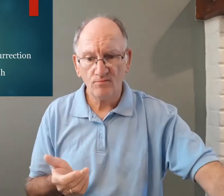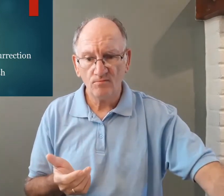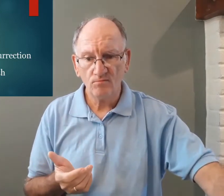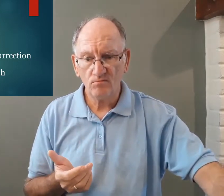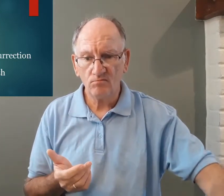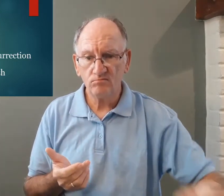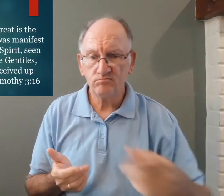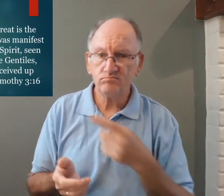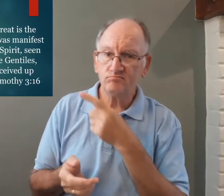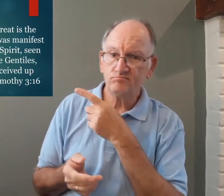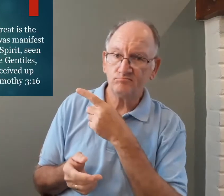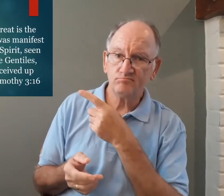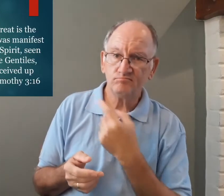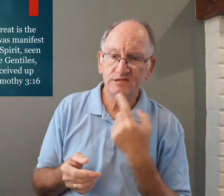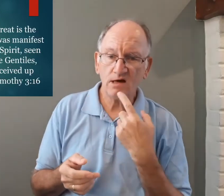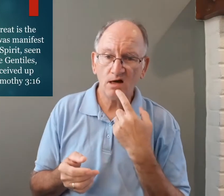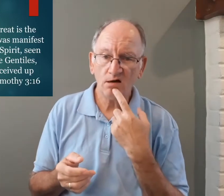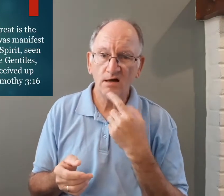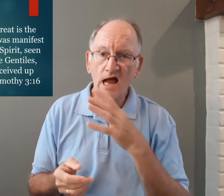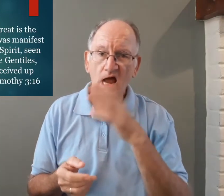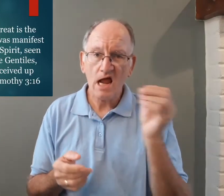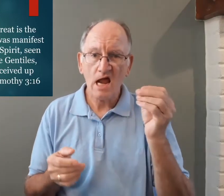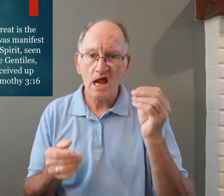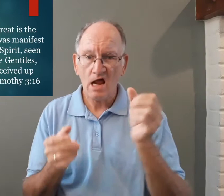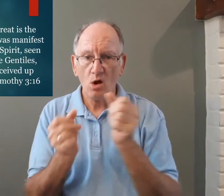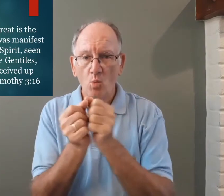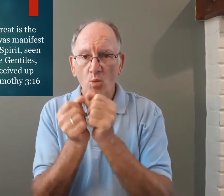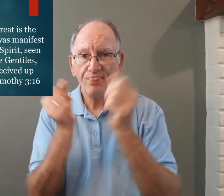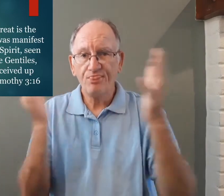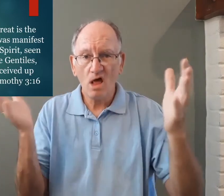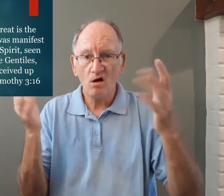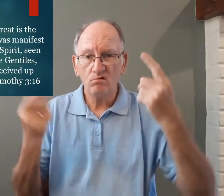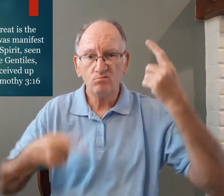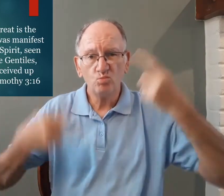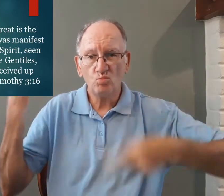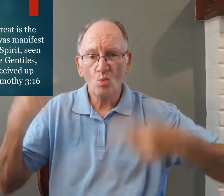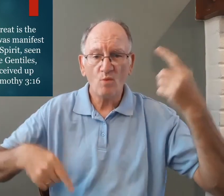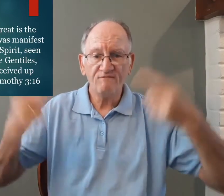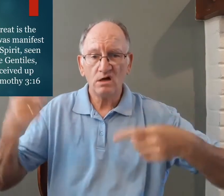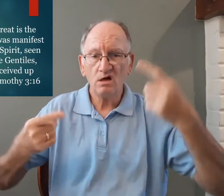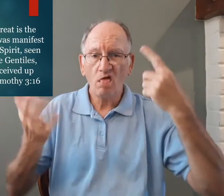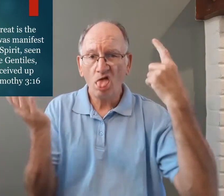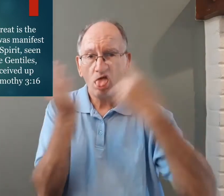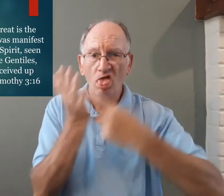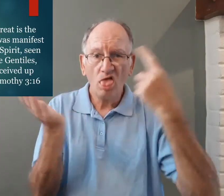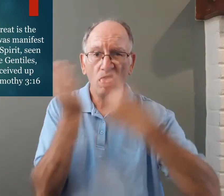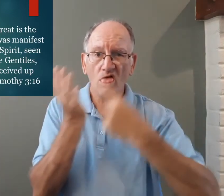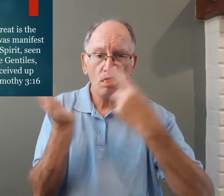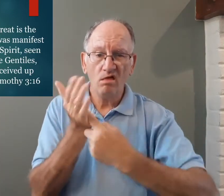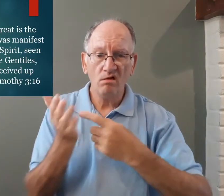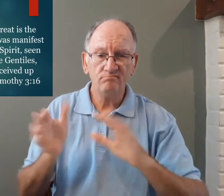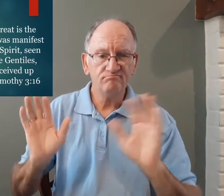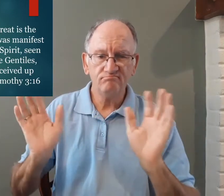are there in 1st Timothy chapter 3 verse 16 it says and without controversy